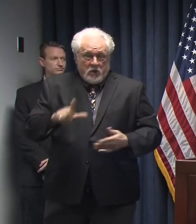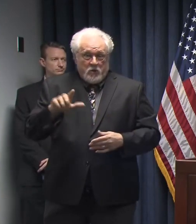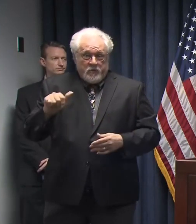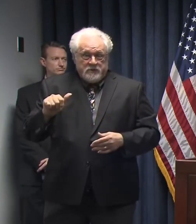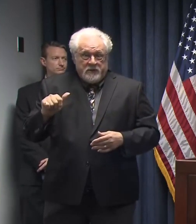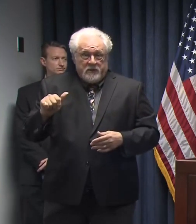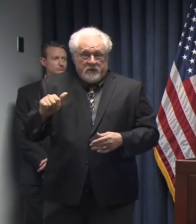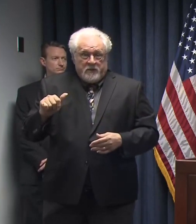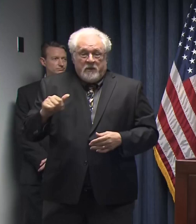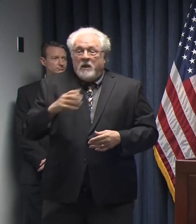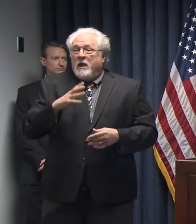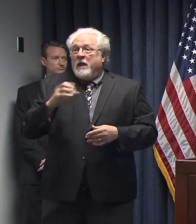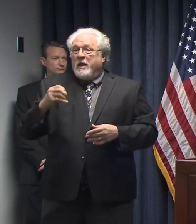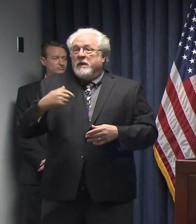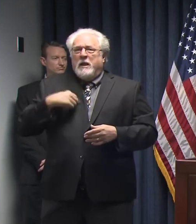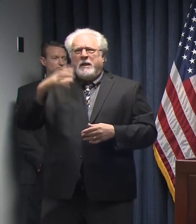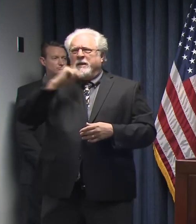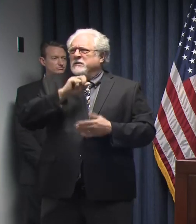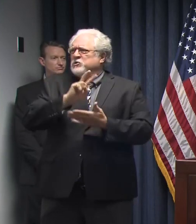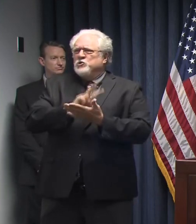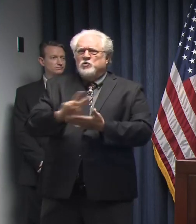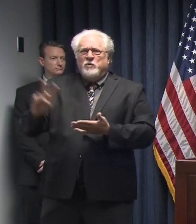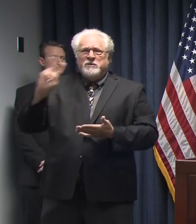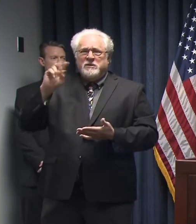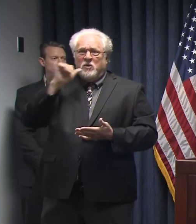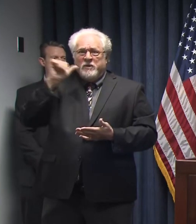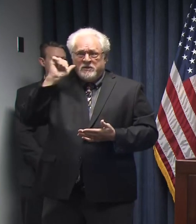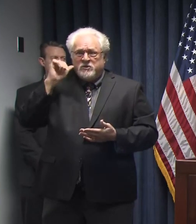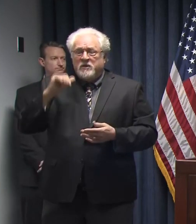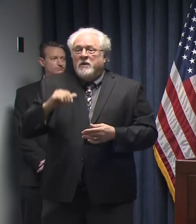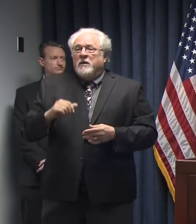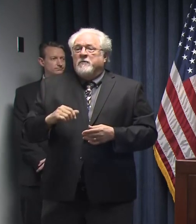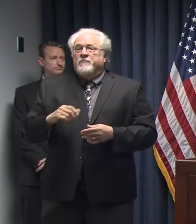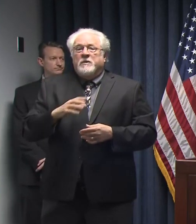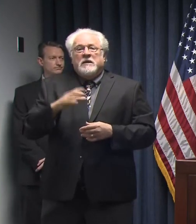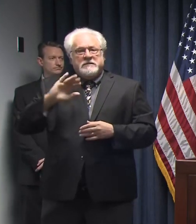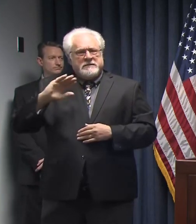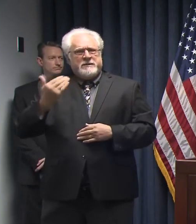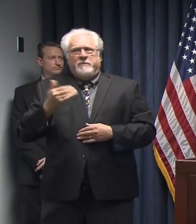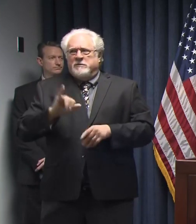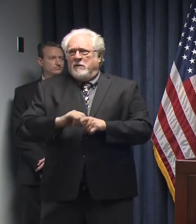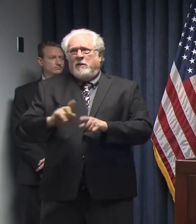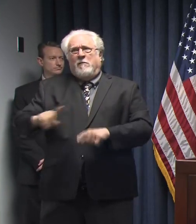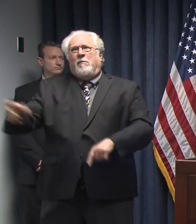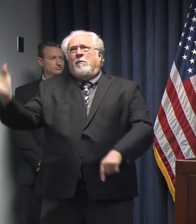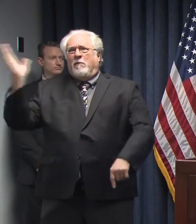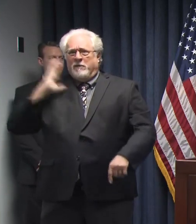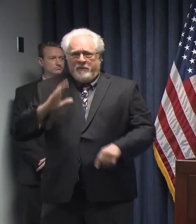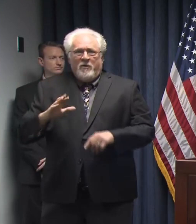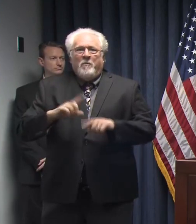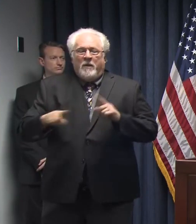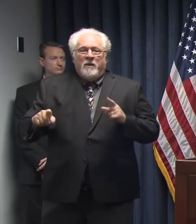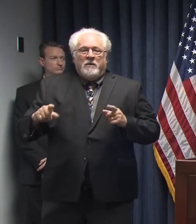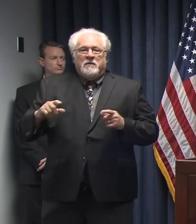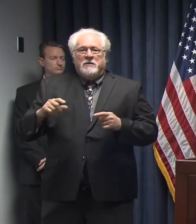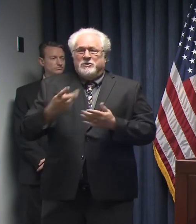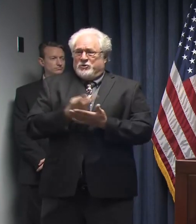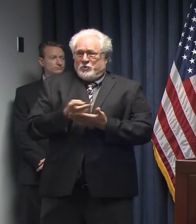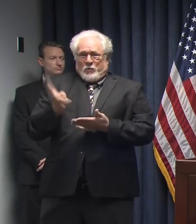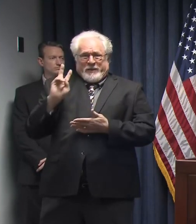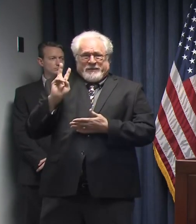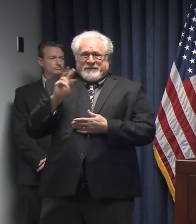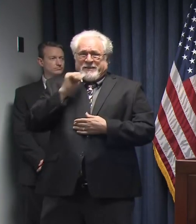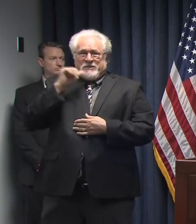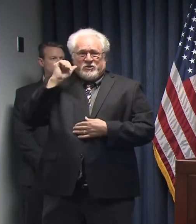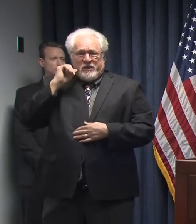Louisiana, and I guess it was two weeks ago yesterday. It seems like a long, long time ago. But it was just two weeks ago